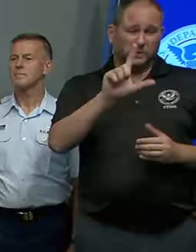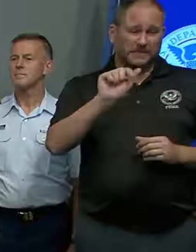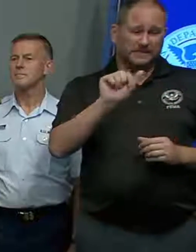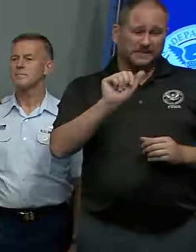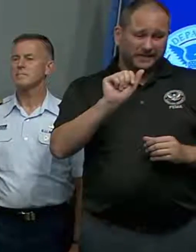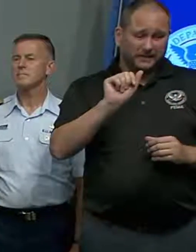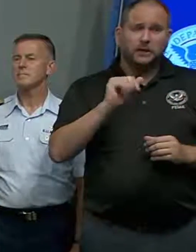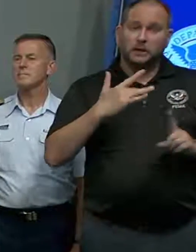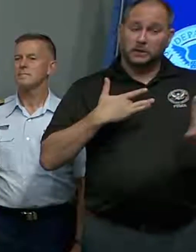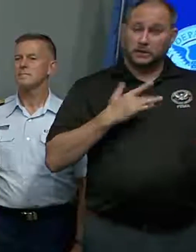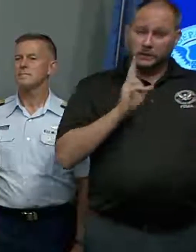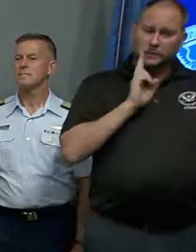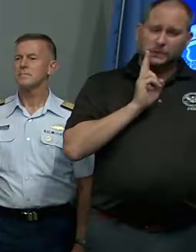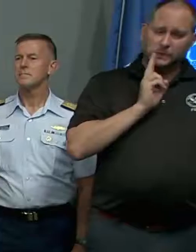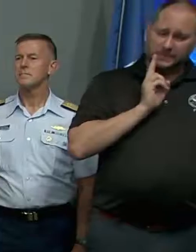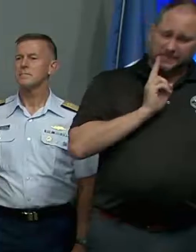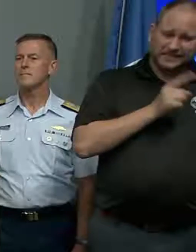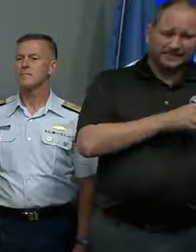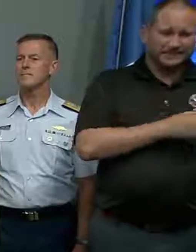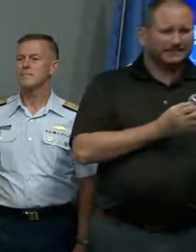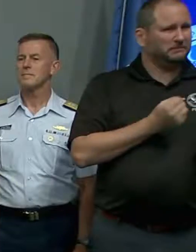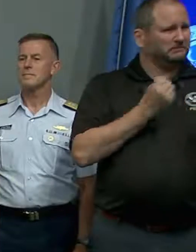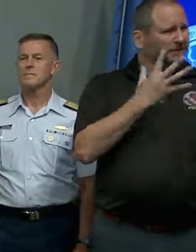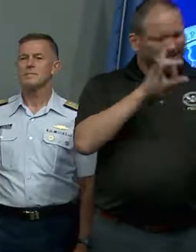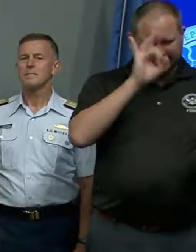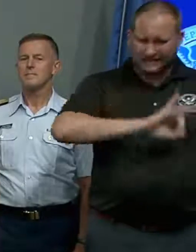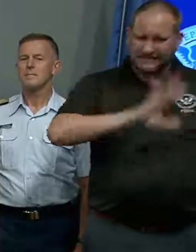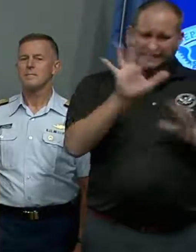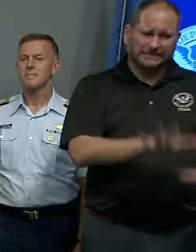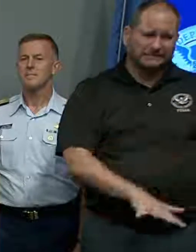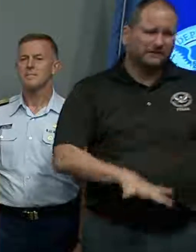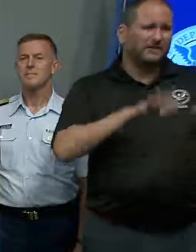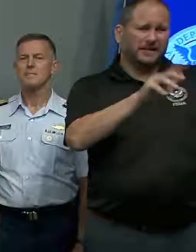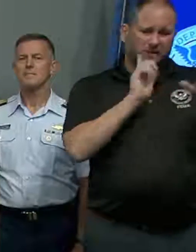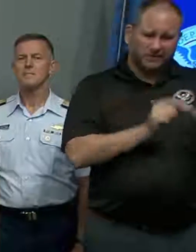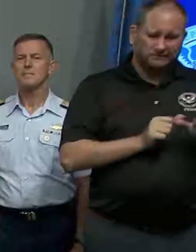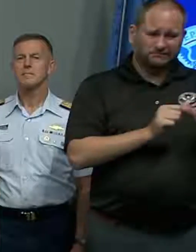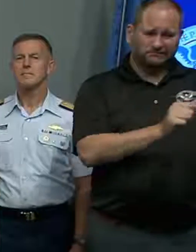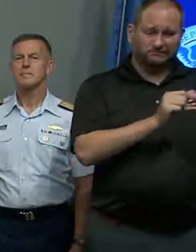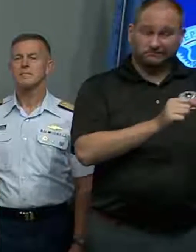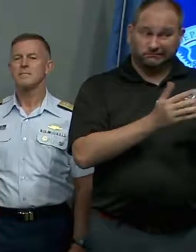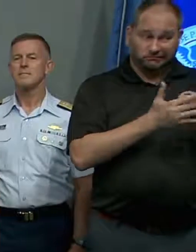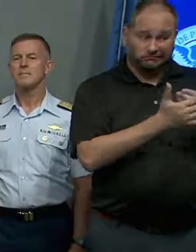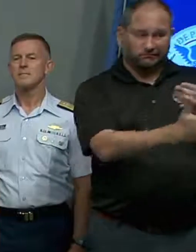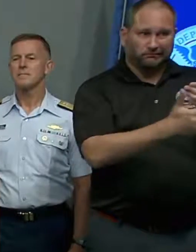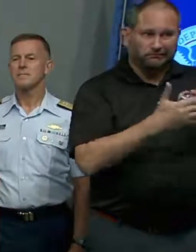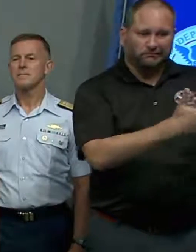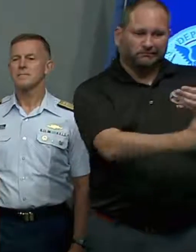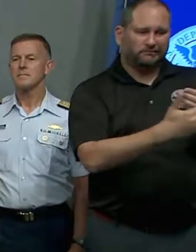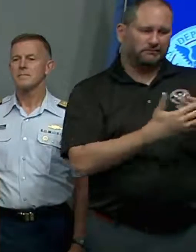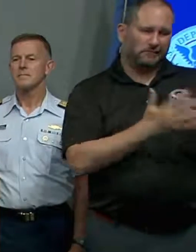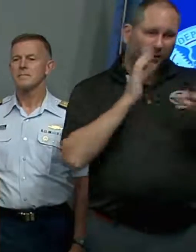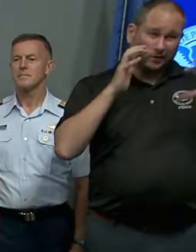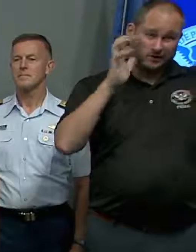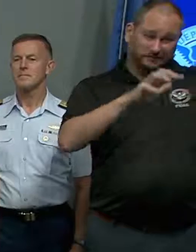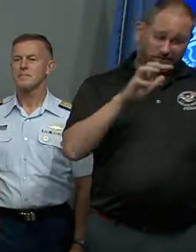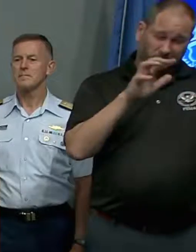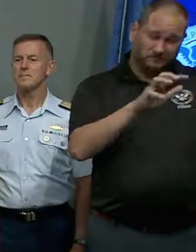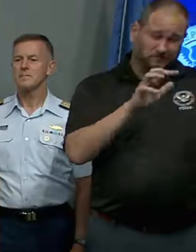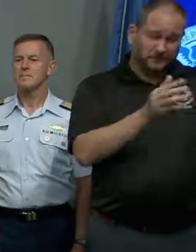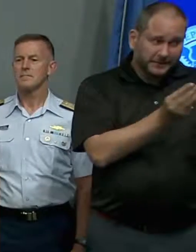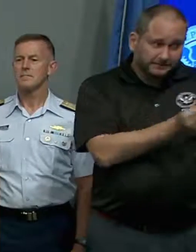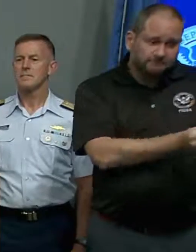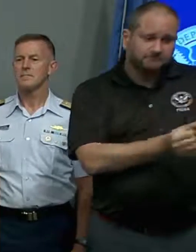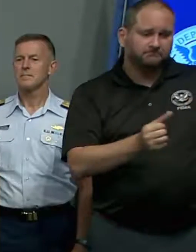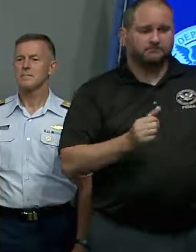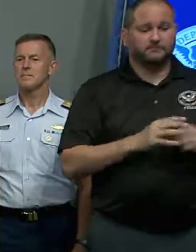where catastrophic flooding is likely to persist days after the rain stops. This cooperation between FEMA,